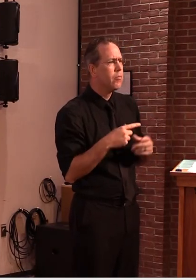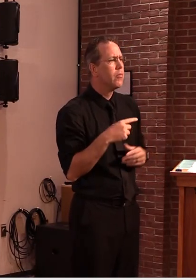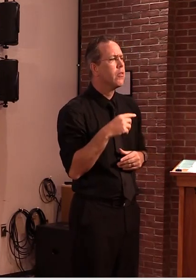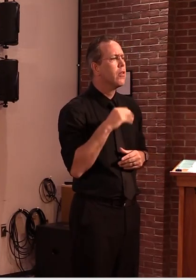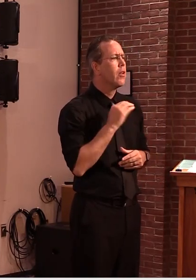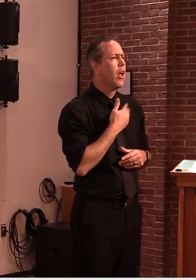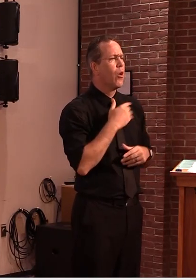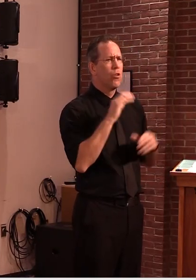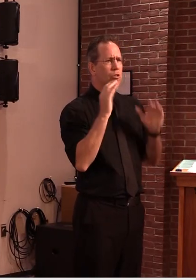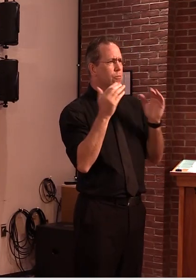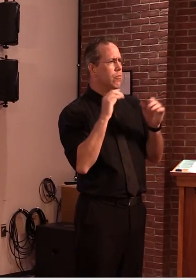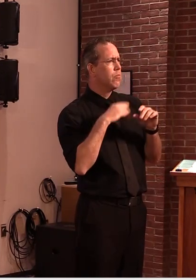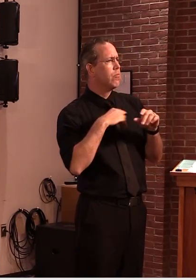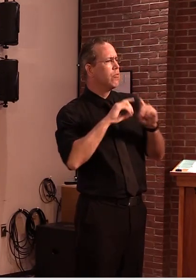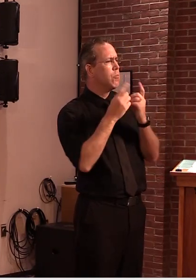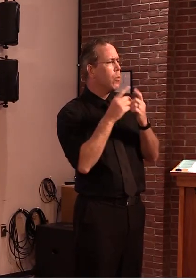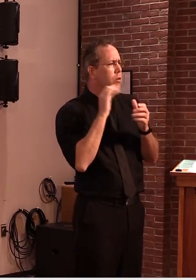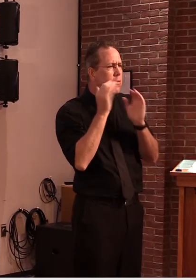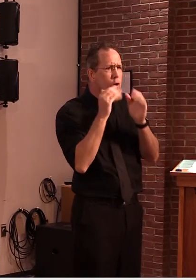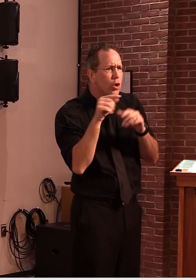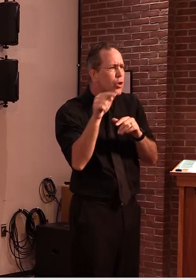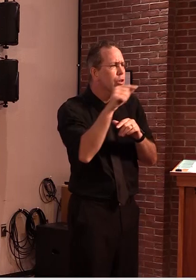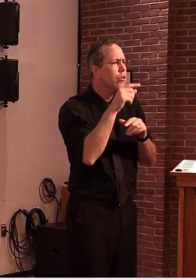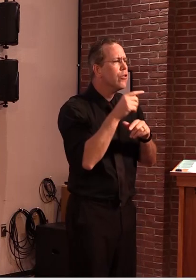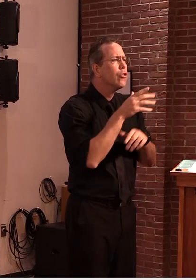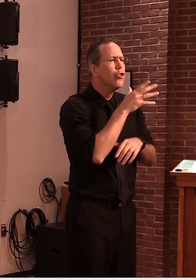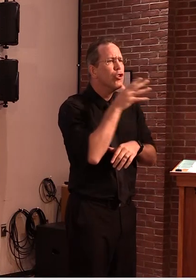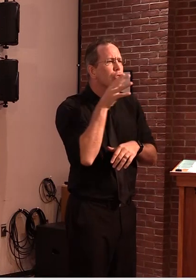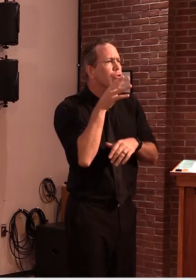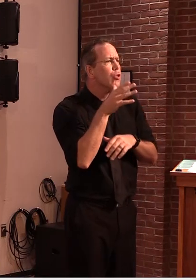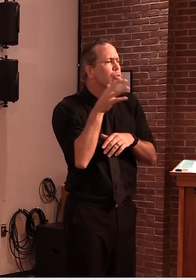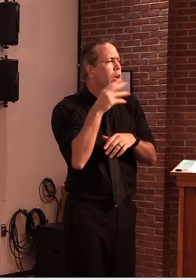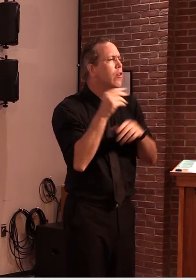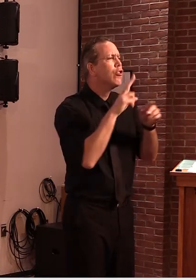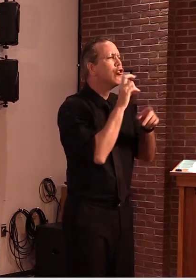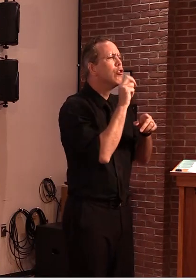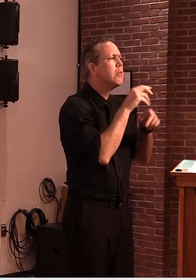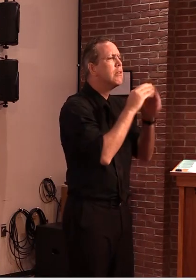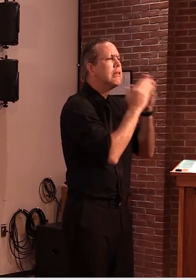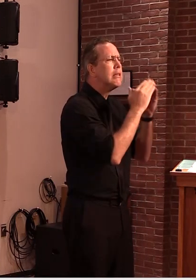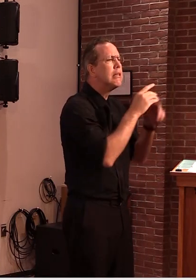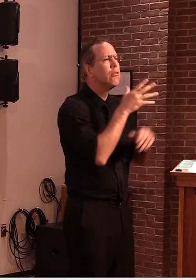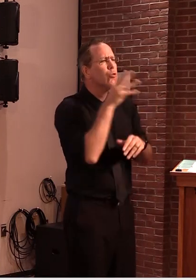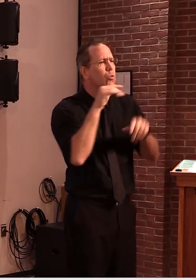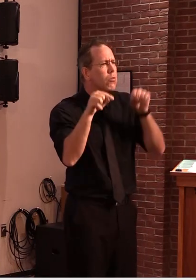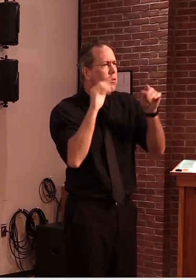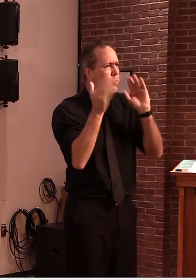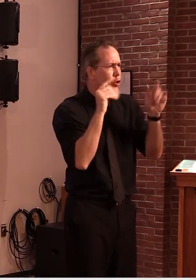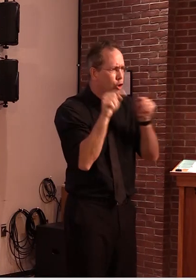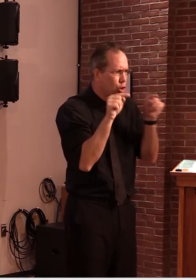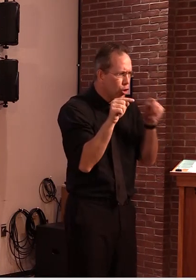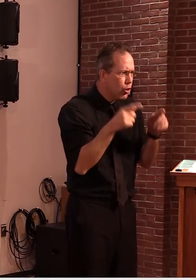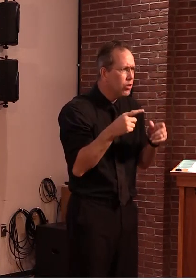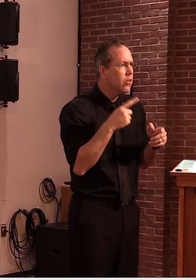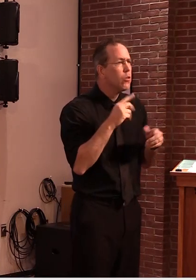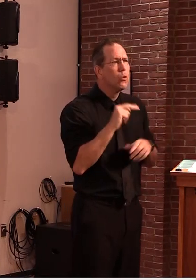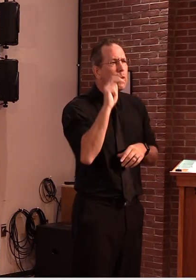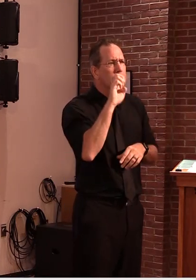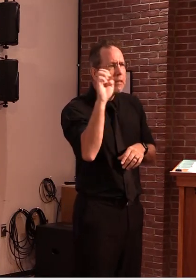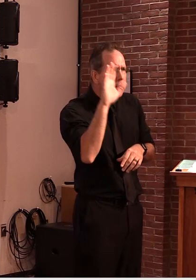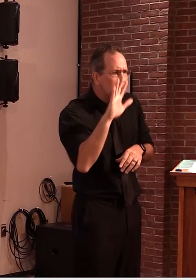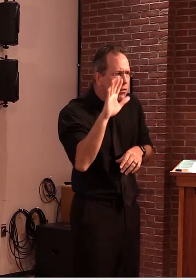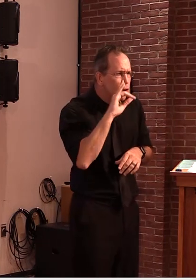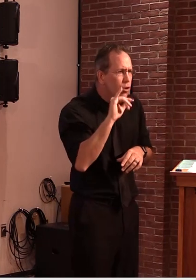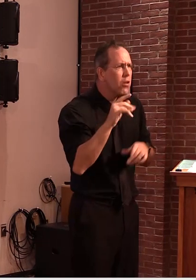areas and their respective experiences with COVID-19 that will then again turn to our region and to Vermont and close with an